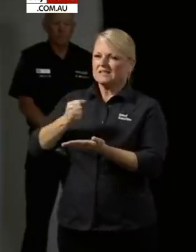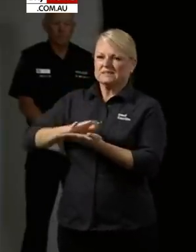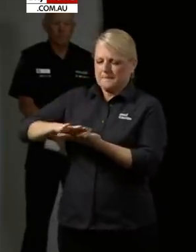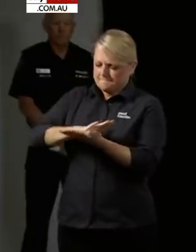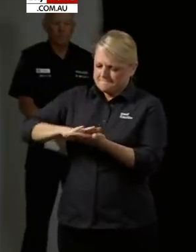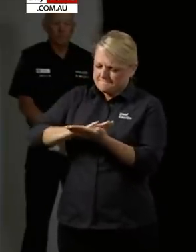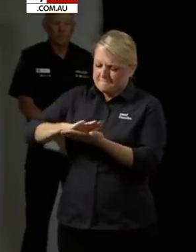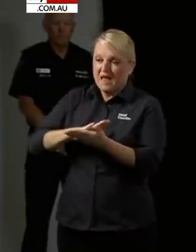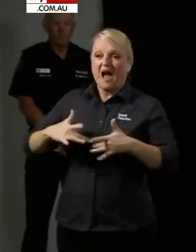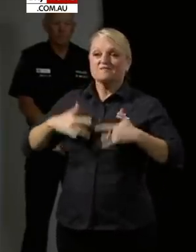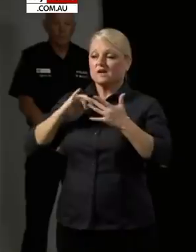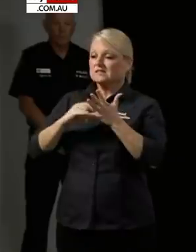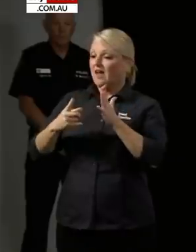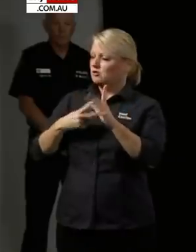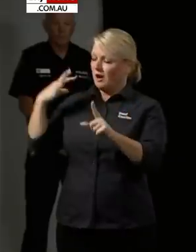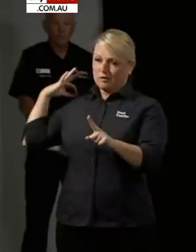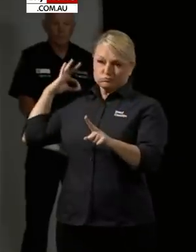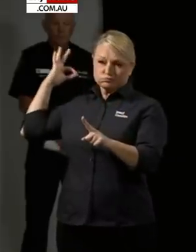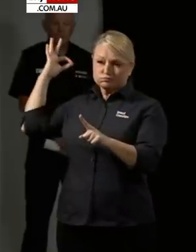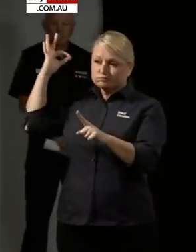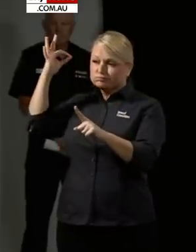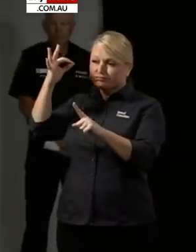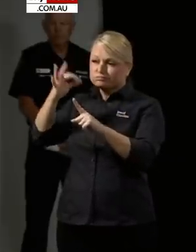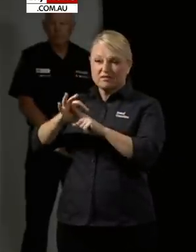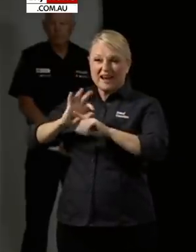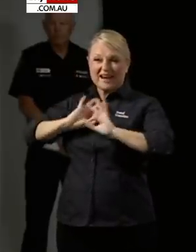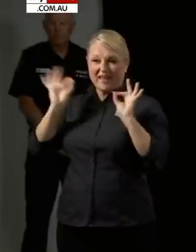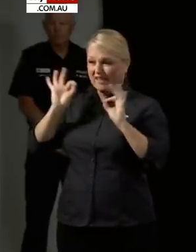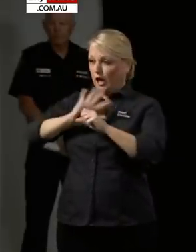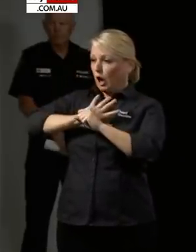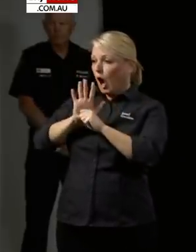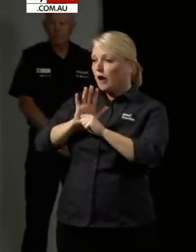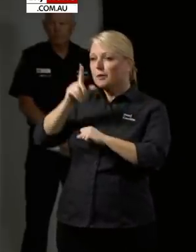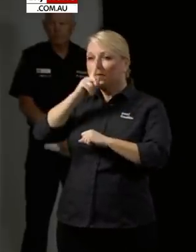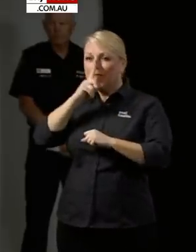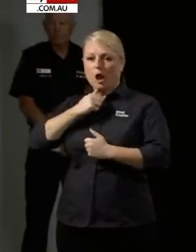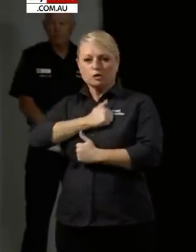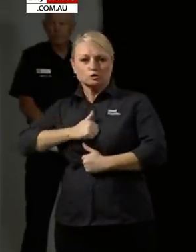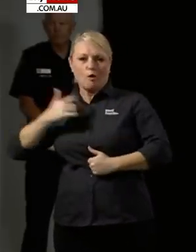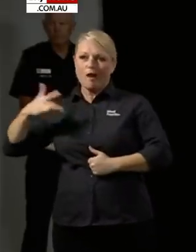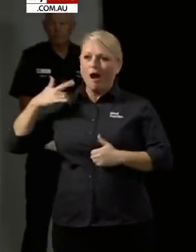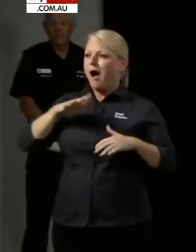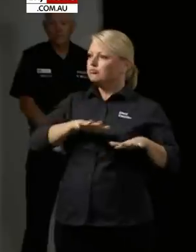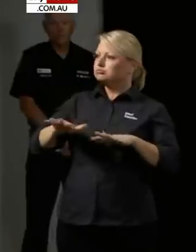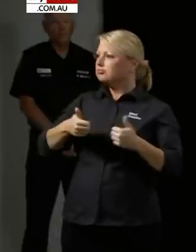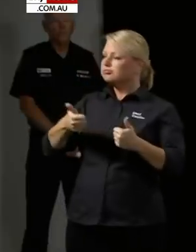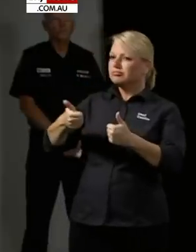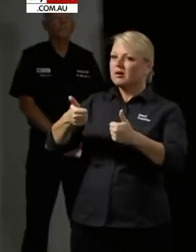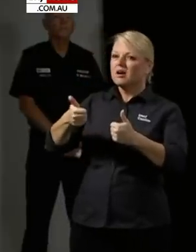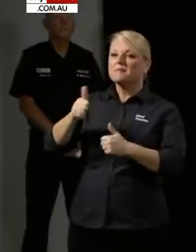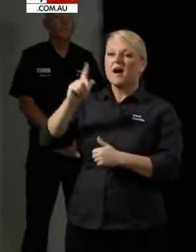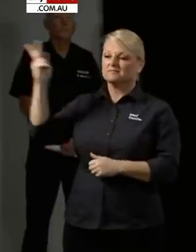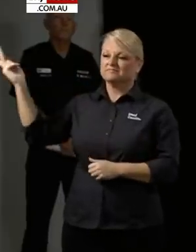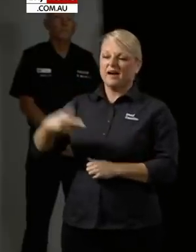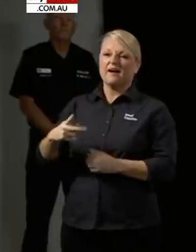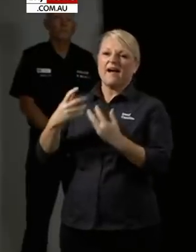many months and we need to get back to that wonderful place where we could enjoy the things that we all enjoy. Unfortunately we now have it in our state